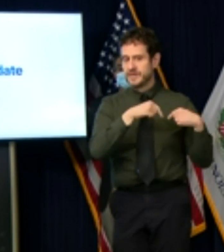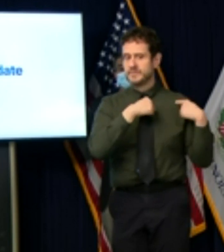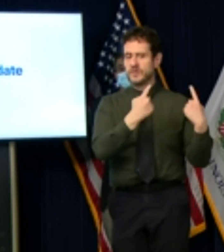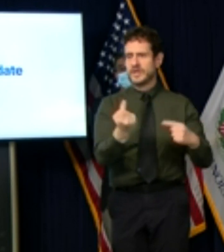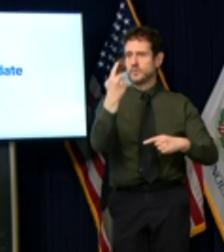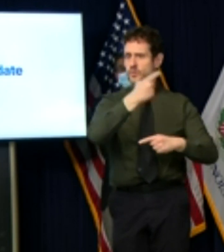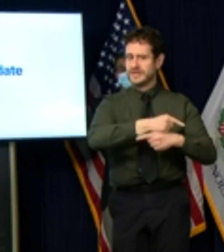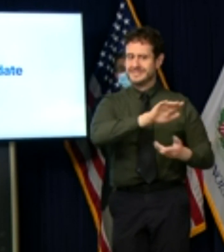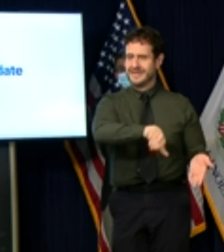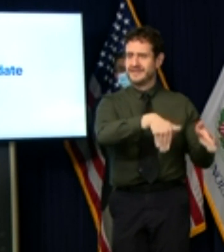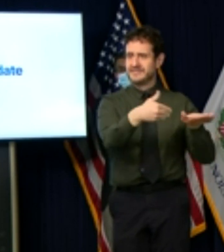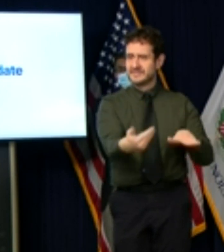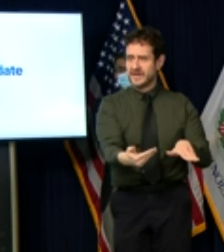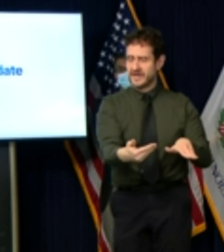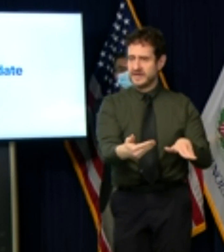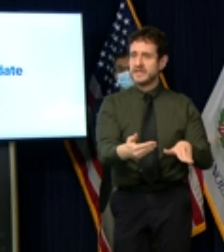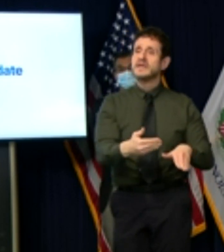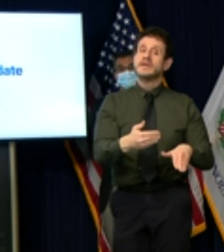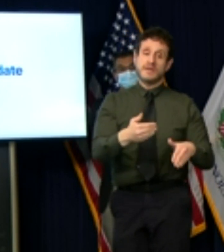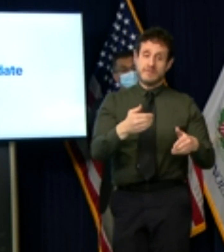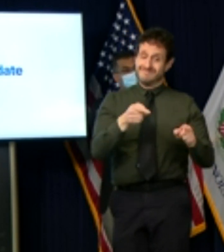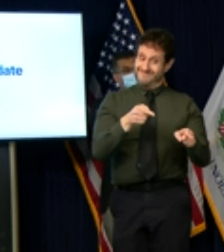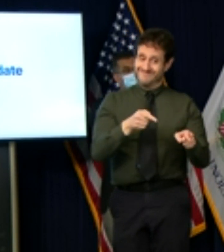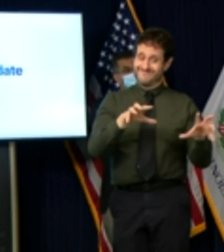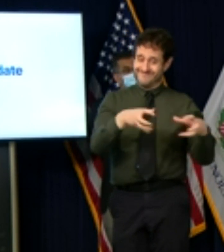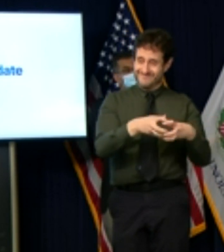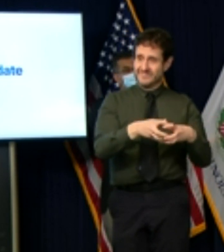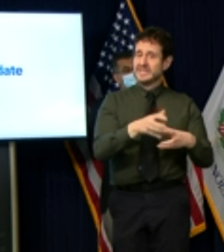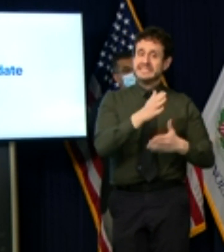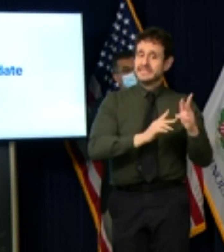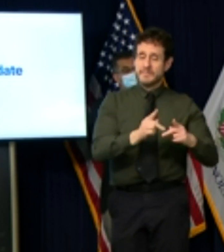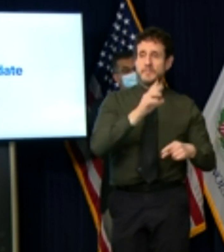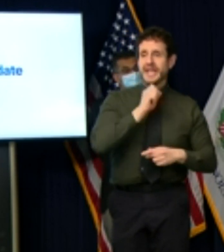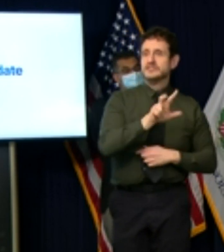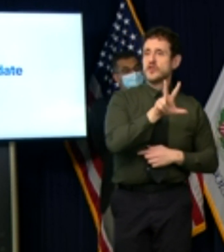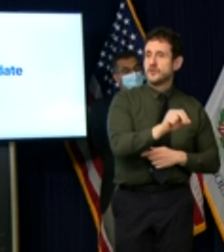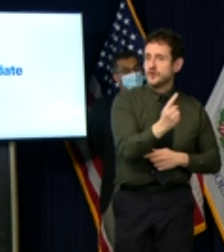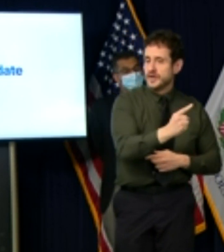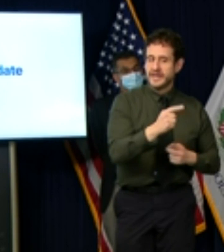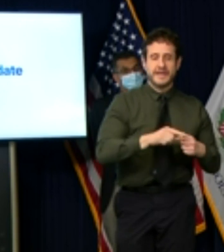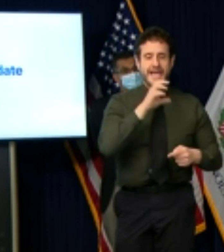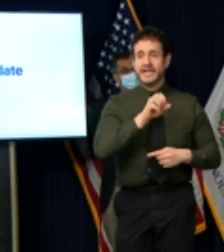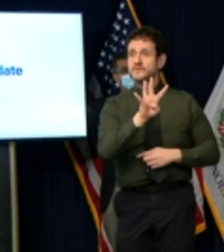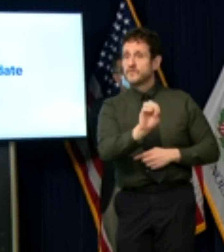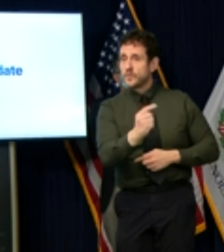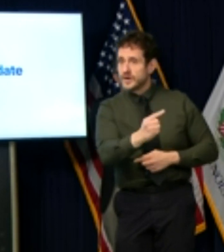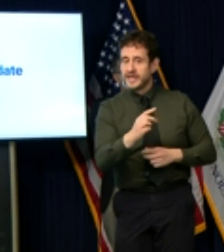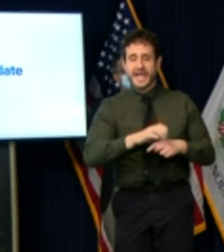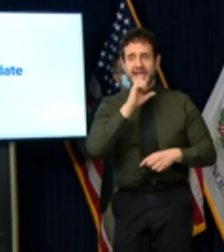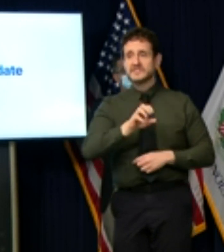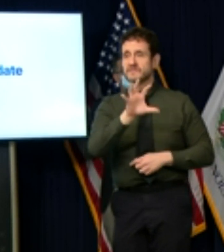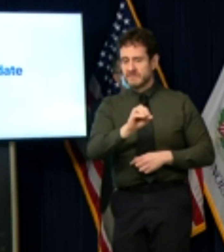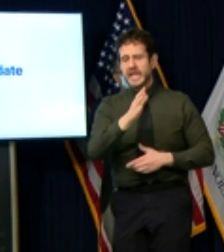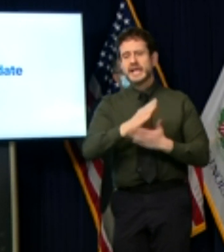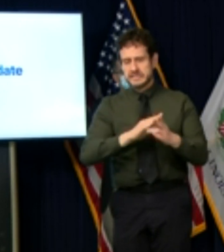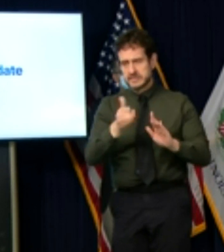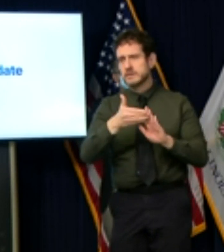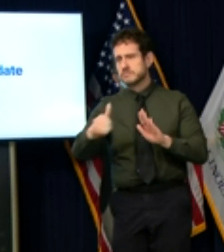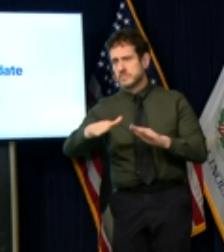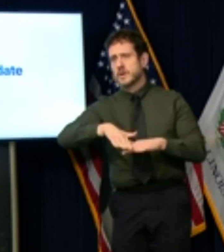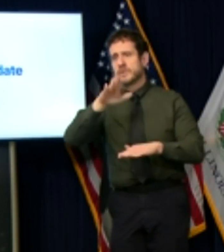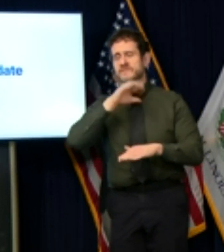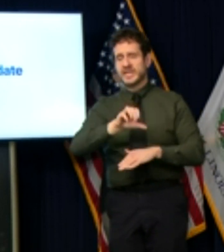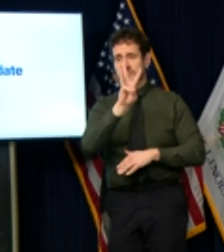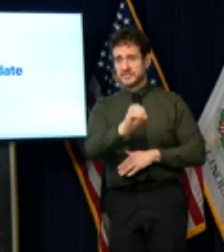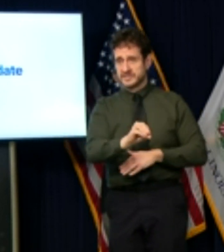30s individuals in their 30s 40s 50s as well as individuals over 60. this